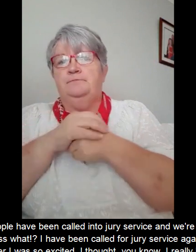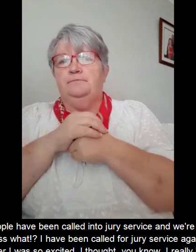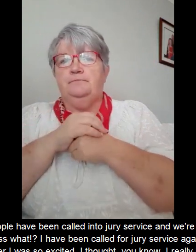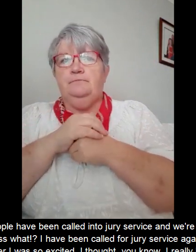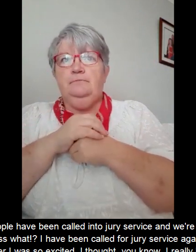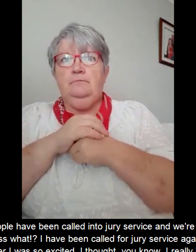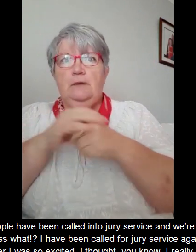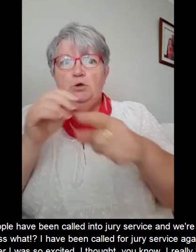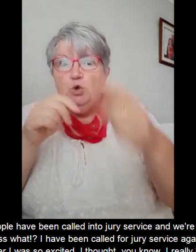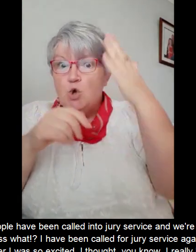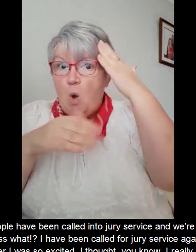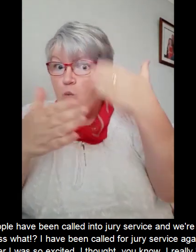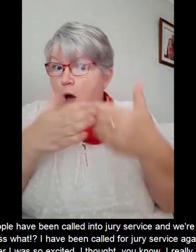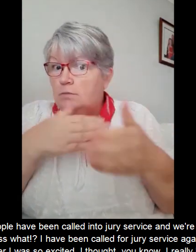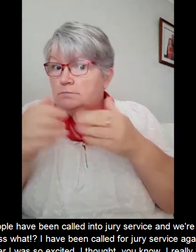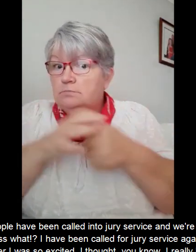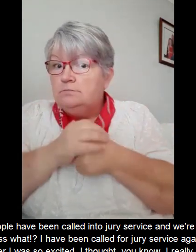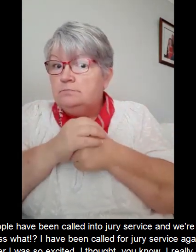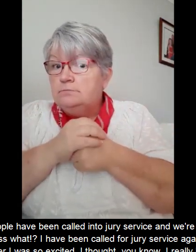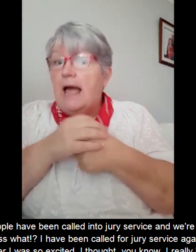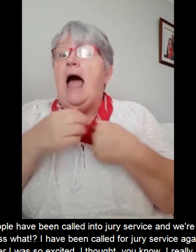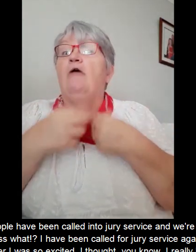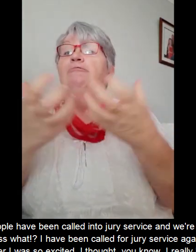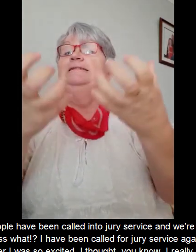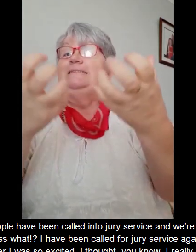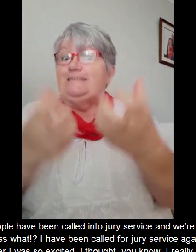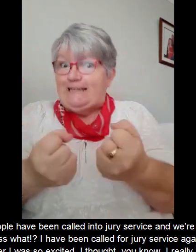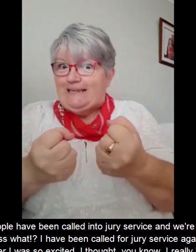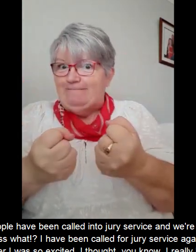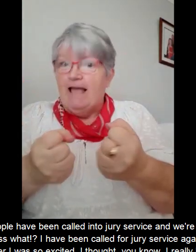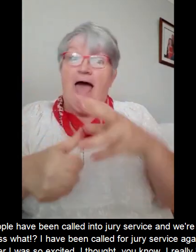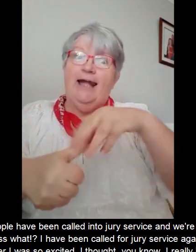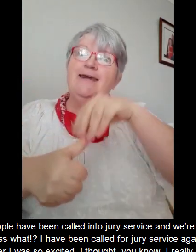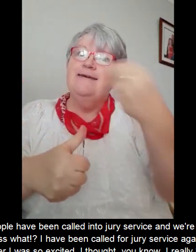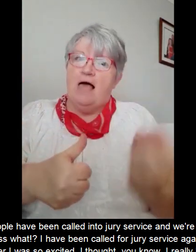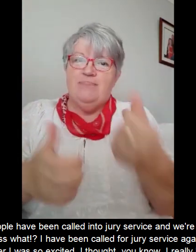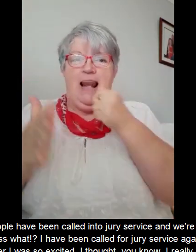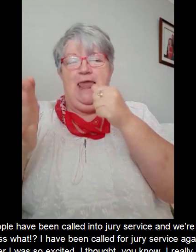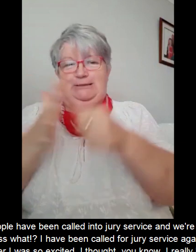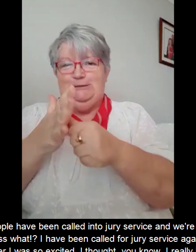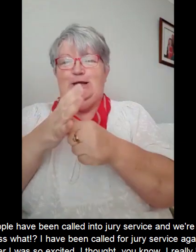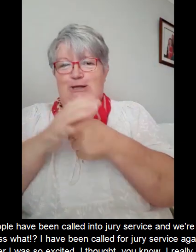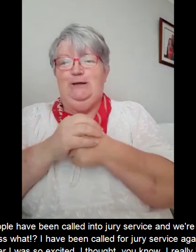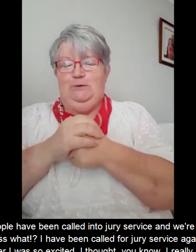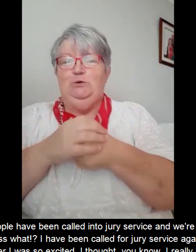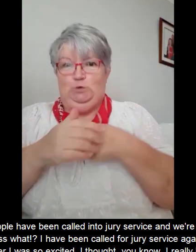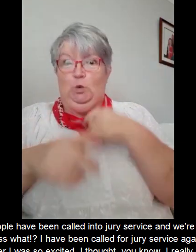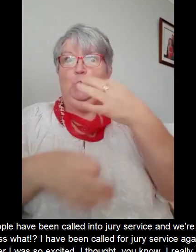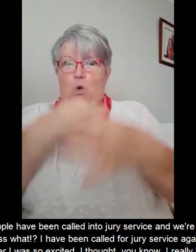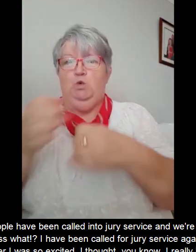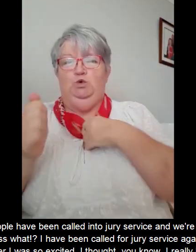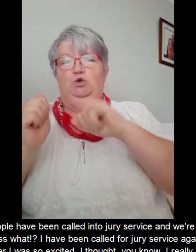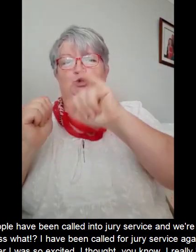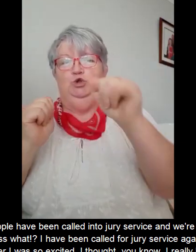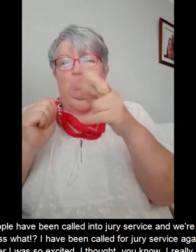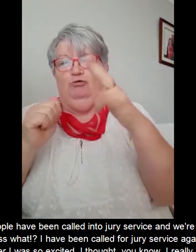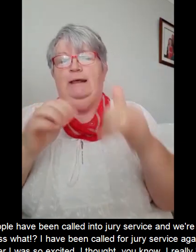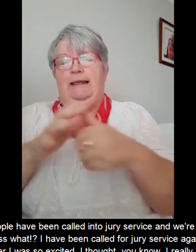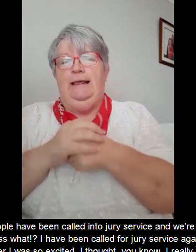Guess what? I have been called for jury service again. I received another letter and when I received that letter